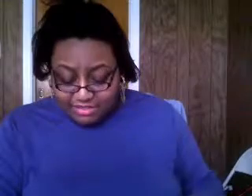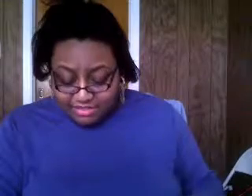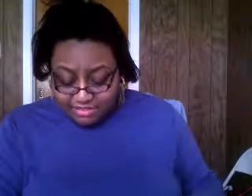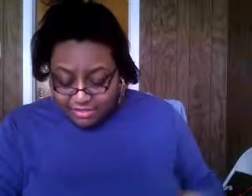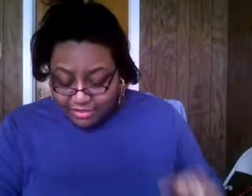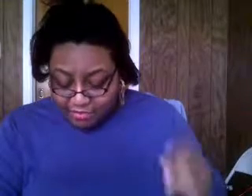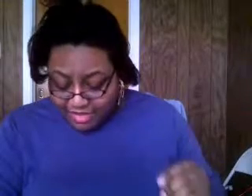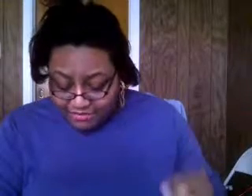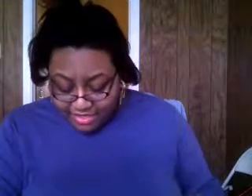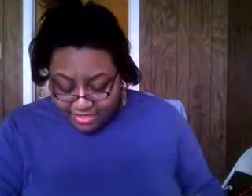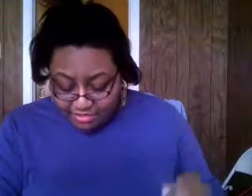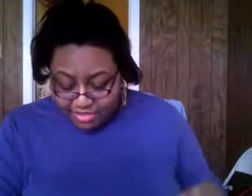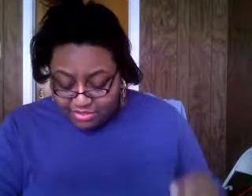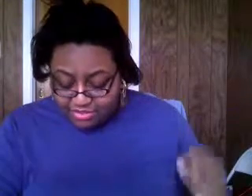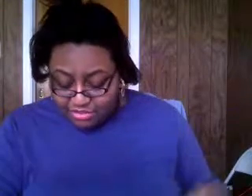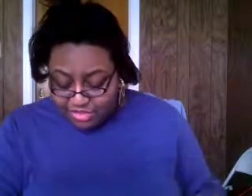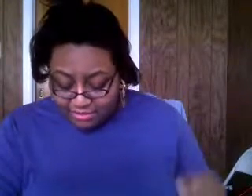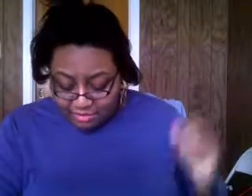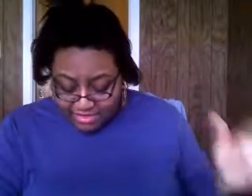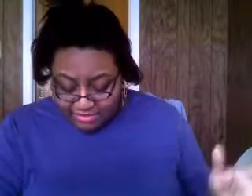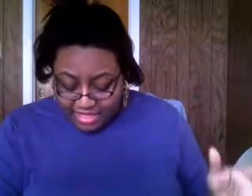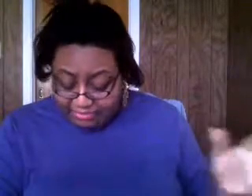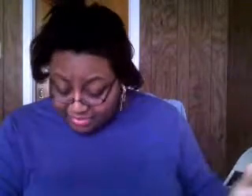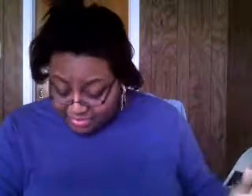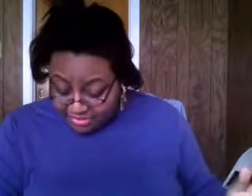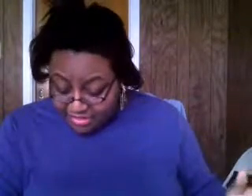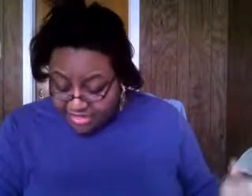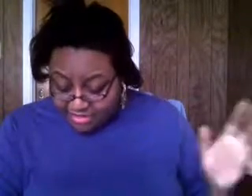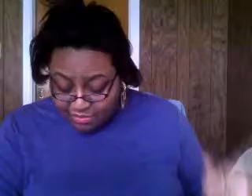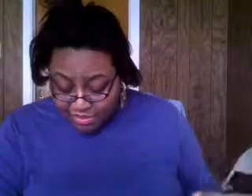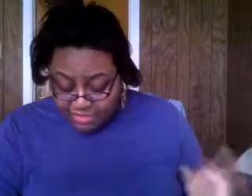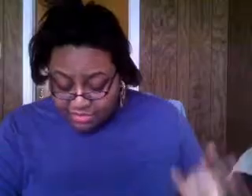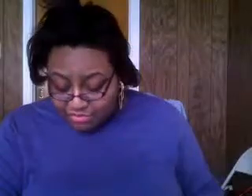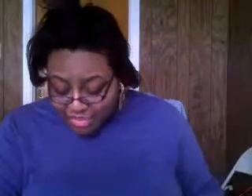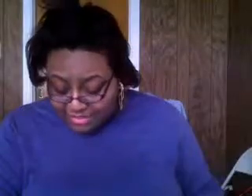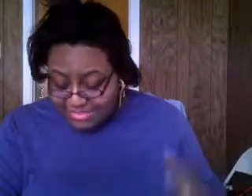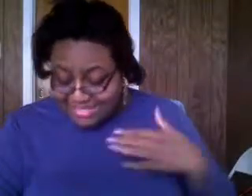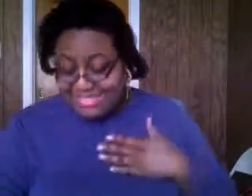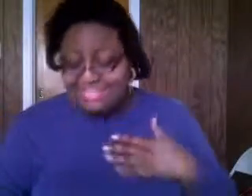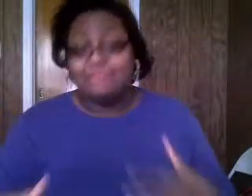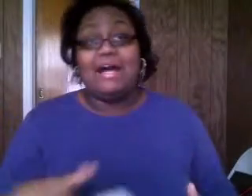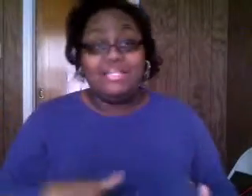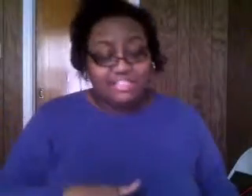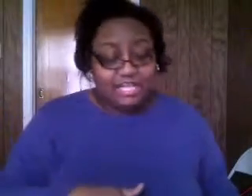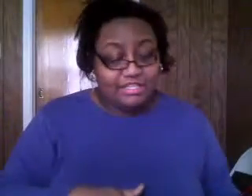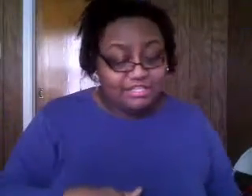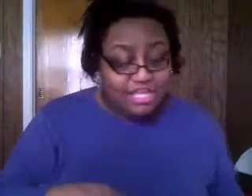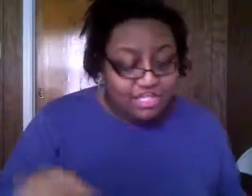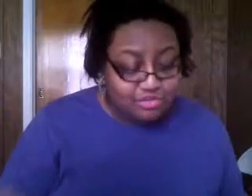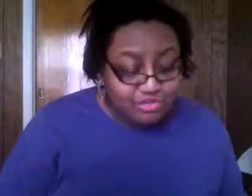there that work every day are trying to do their job correctly and professionally now the ones that do not that is my challenge to